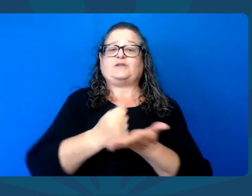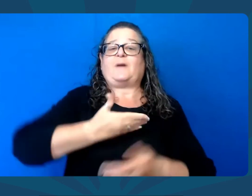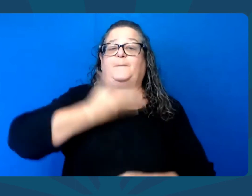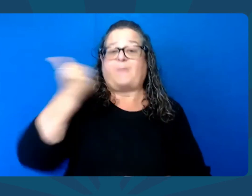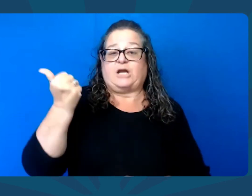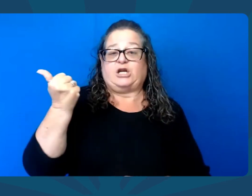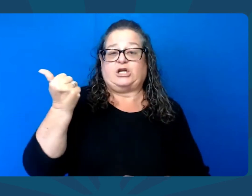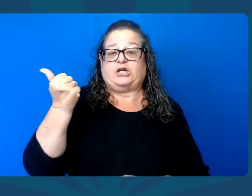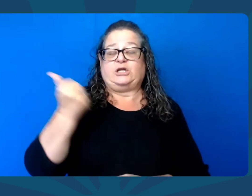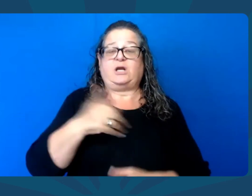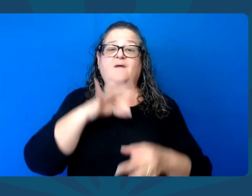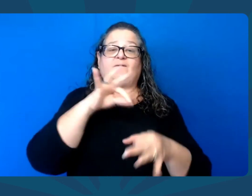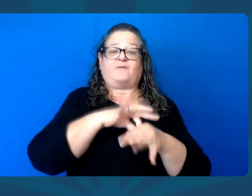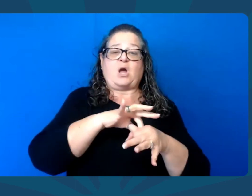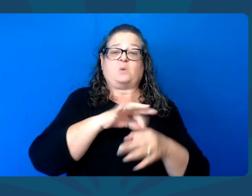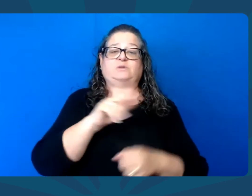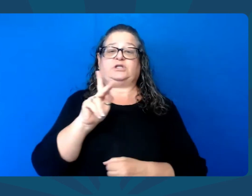We deserve better.